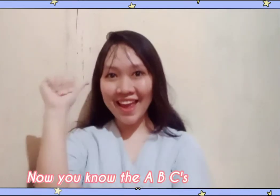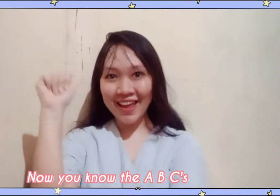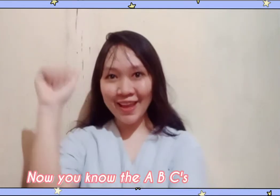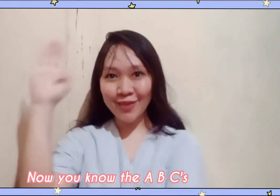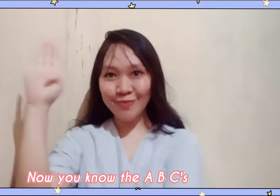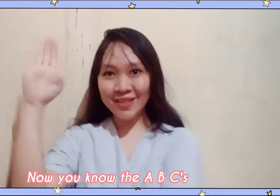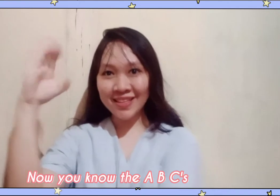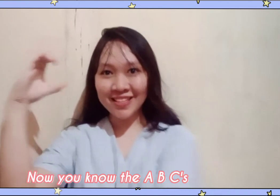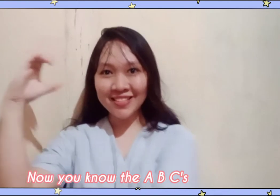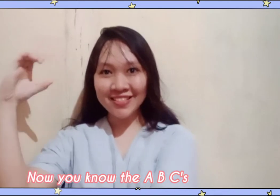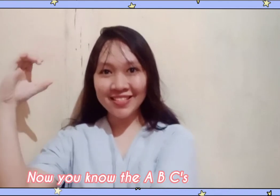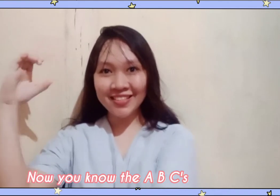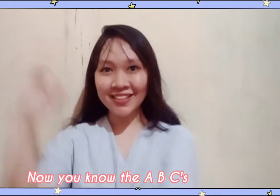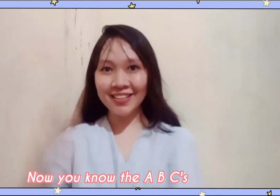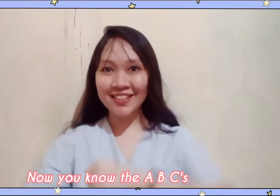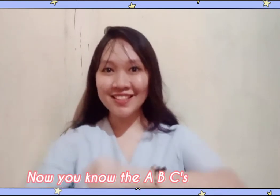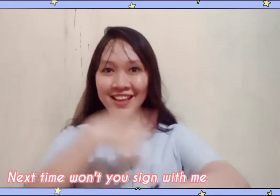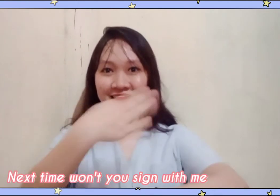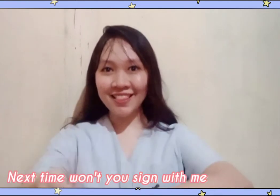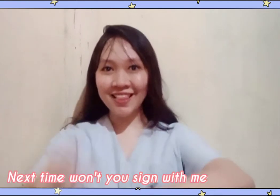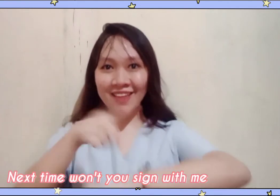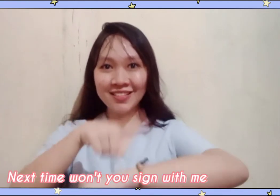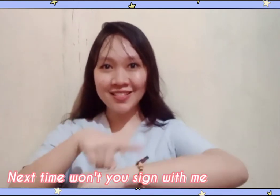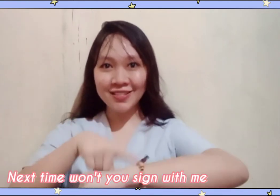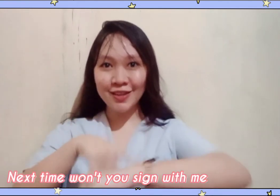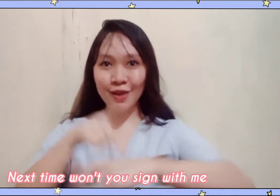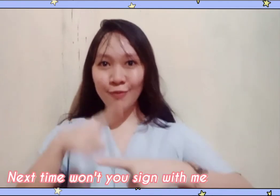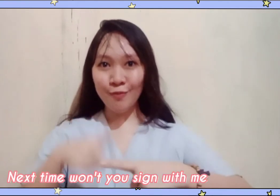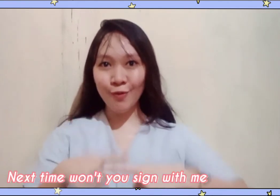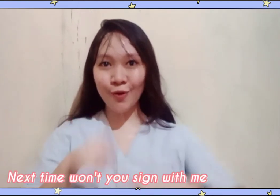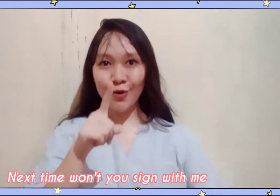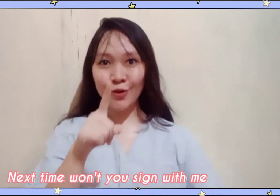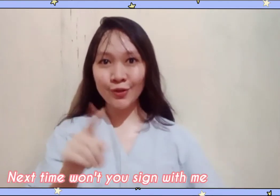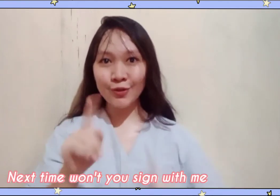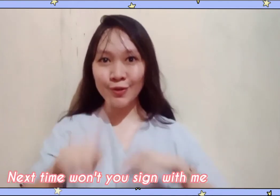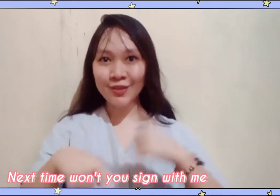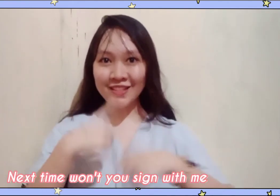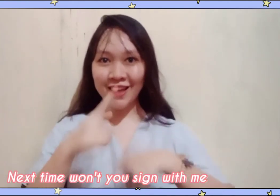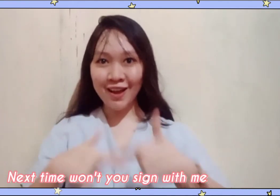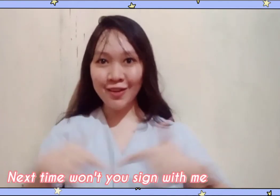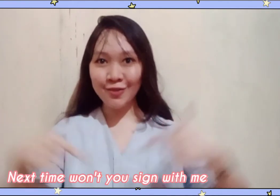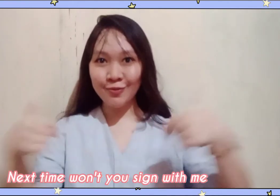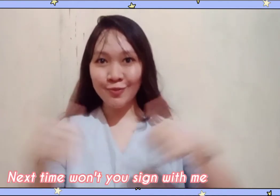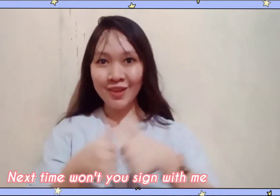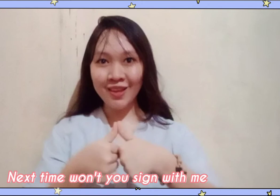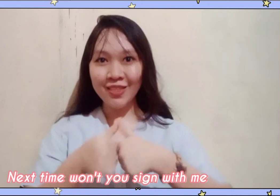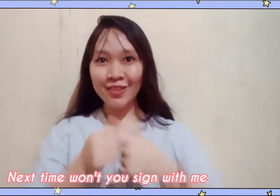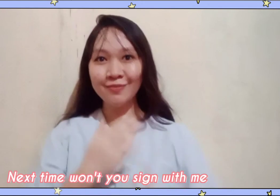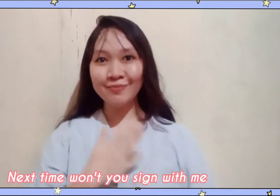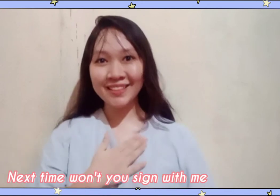ABC's, yes I won't you sign with me.